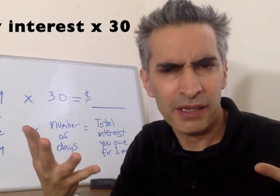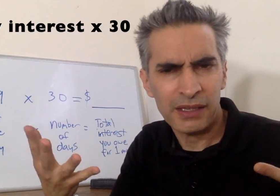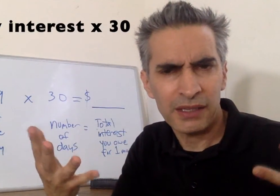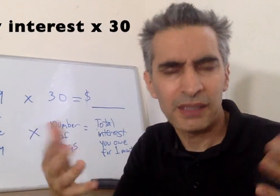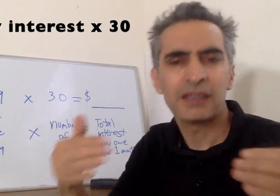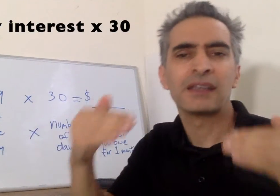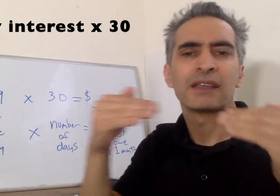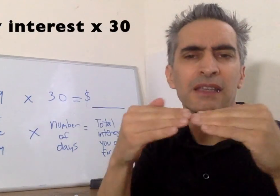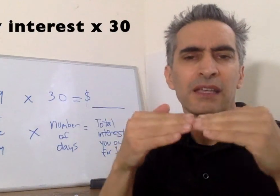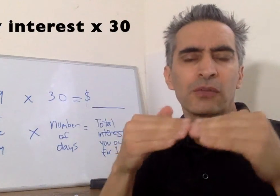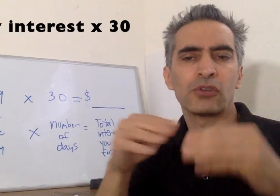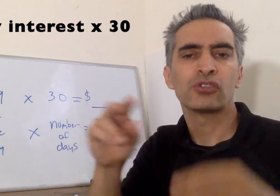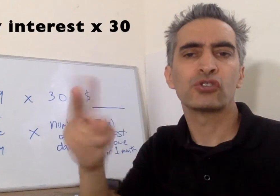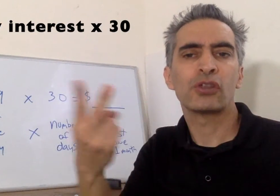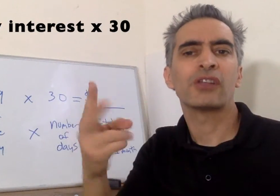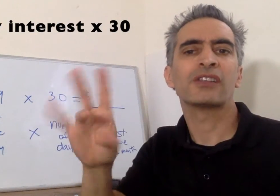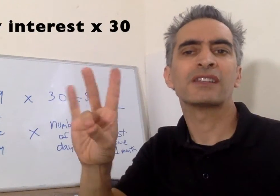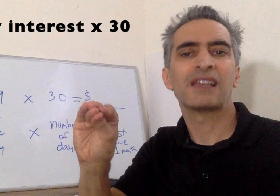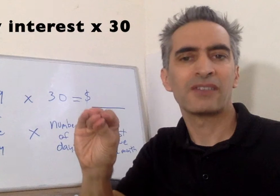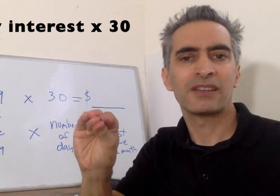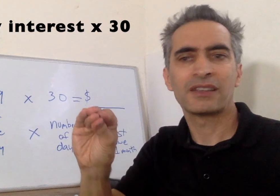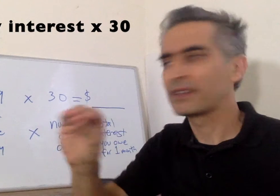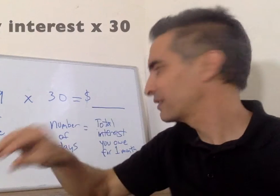$2.70.